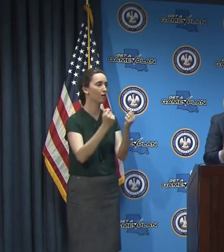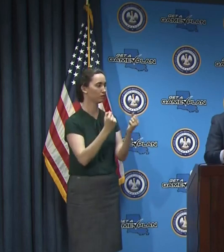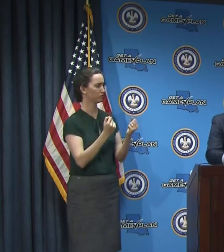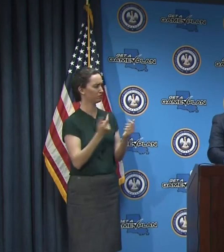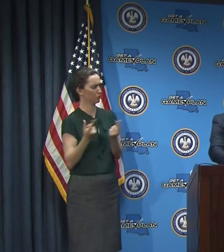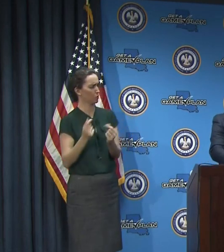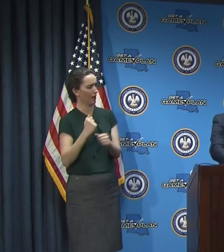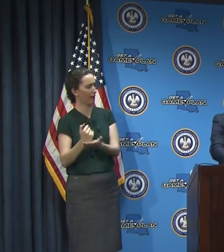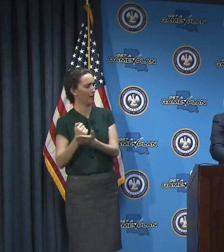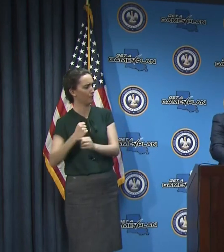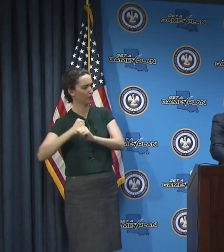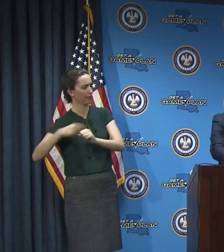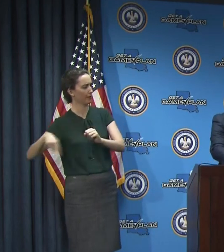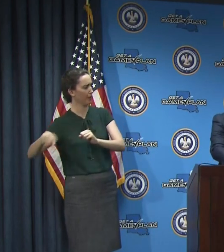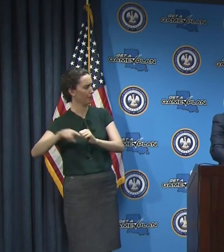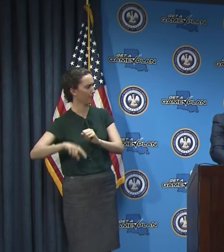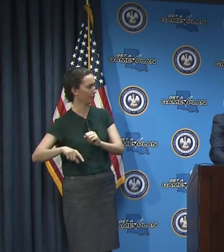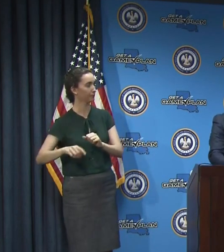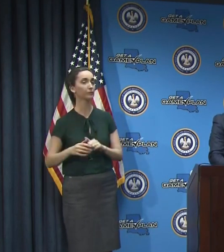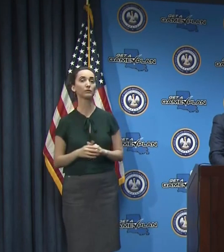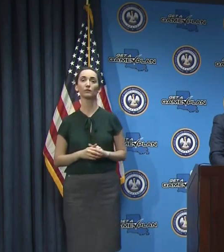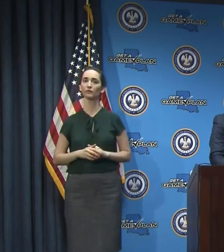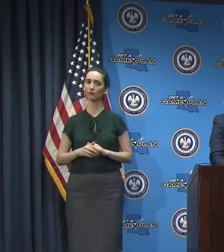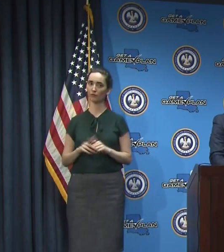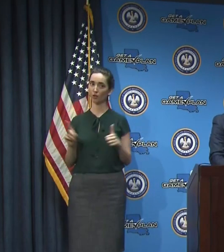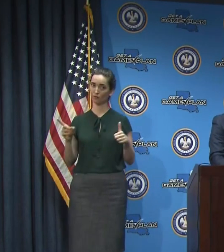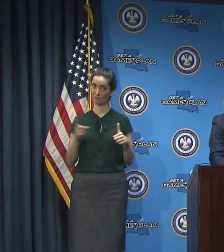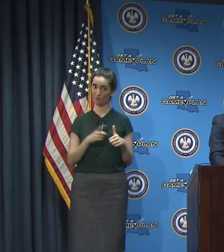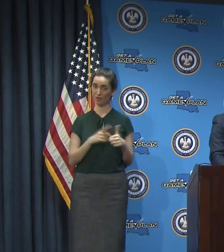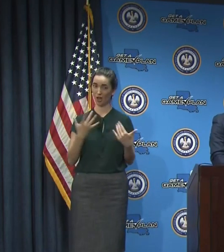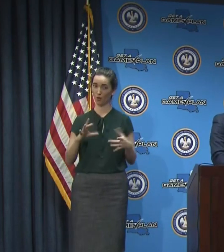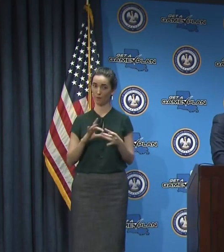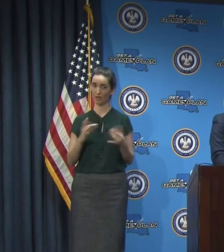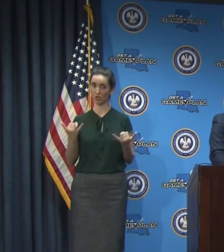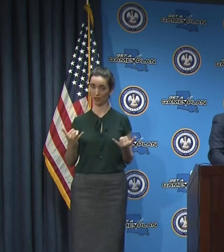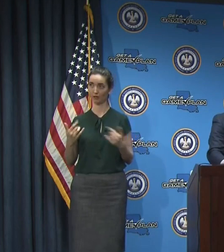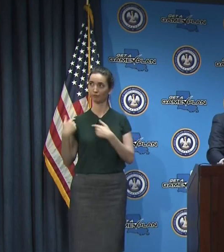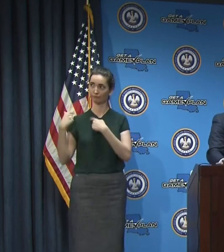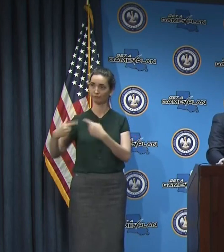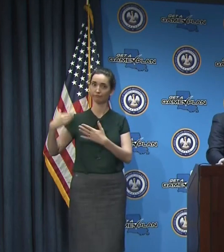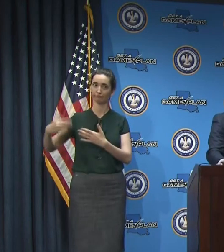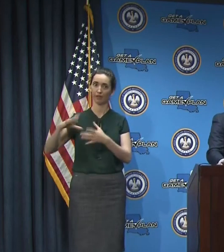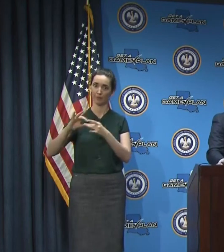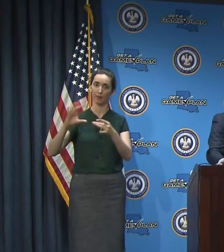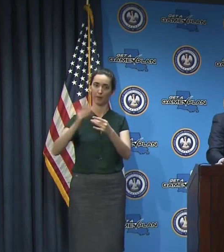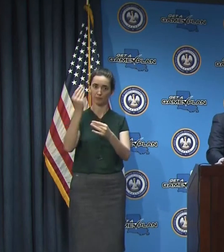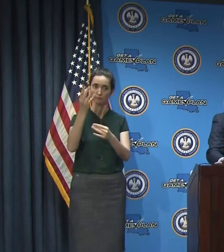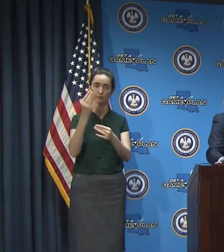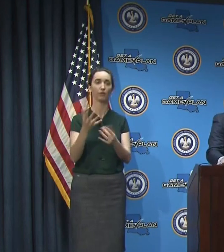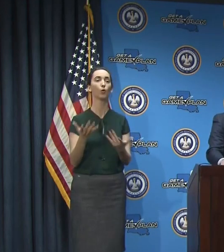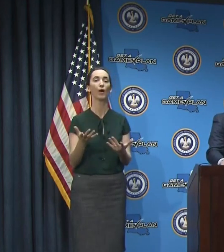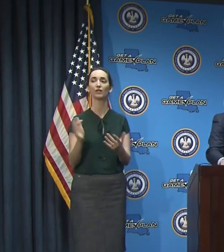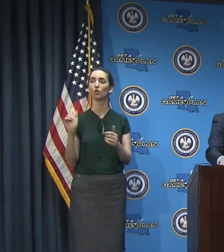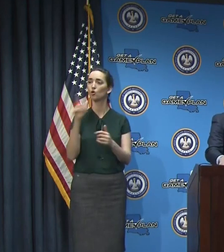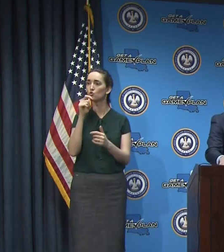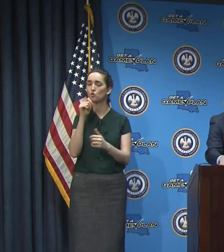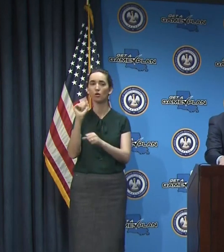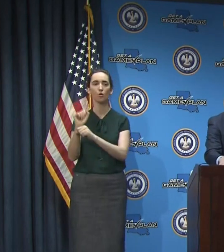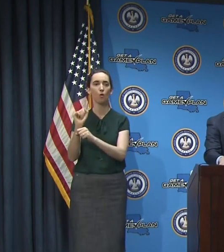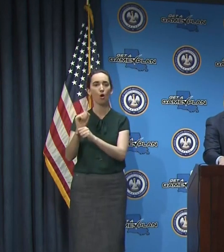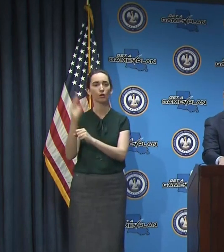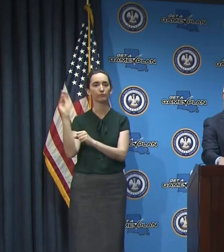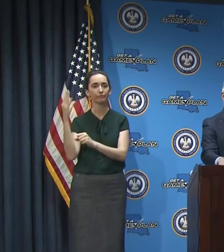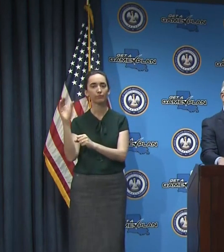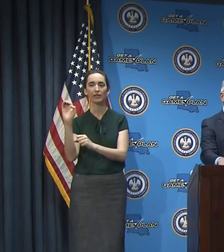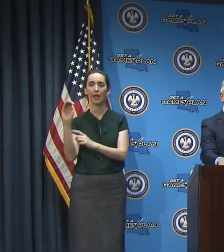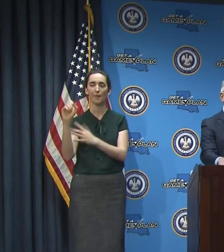numerous times, we are very thankful to all of our first responders, all of whom show up in a big way every day